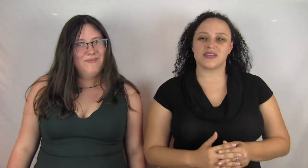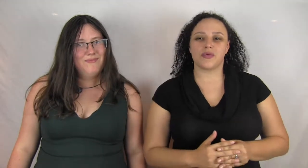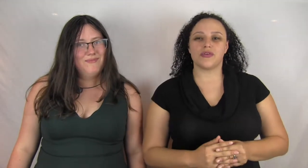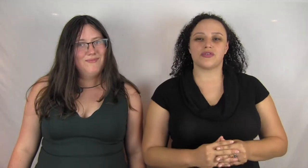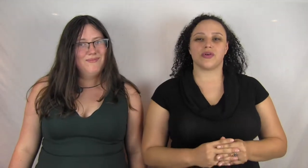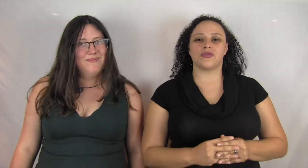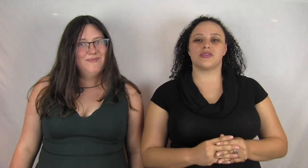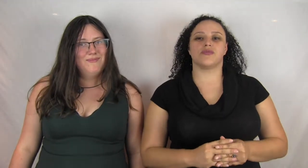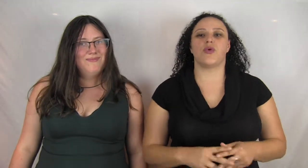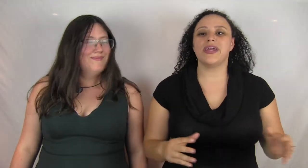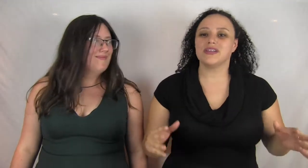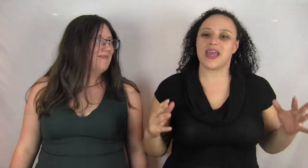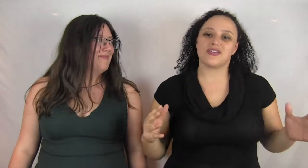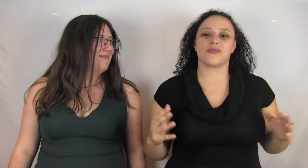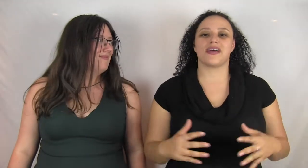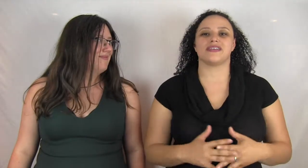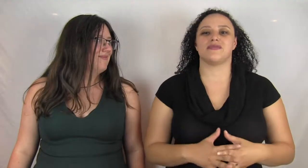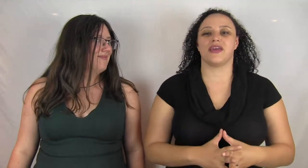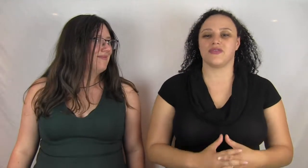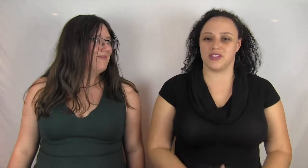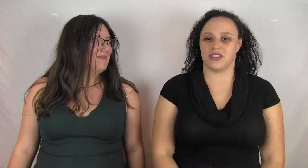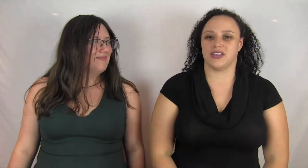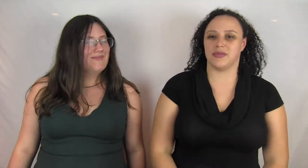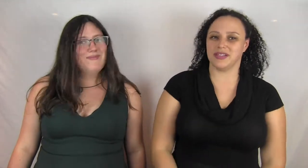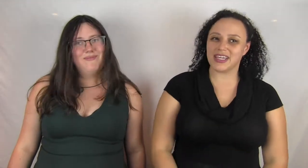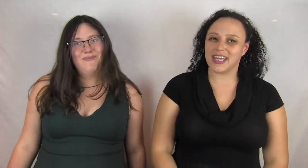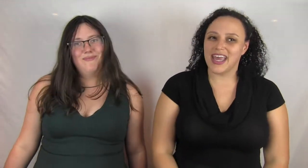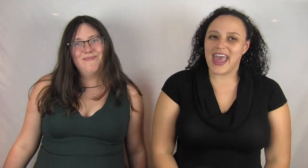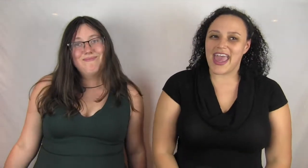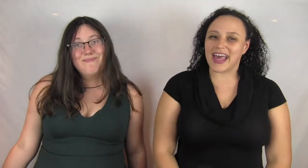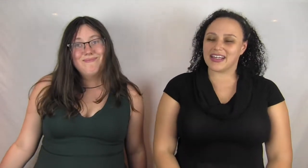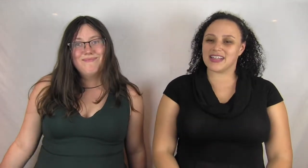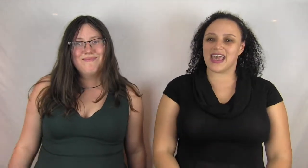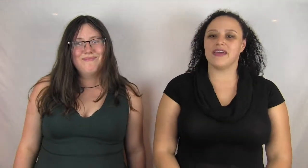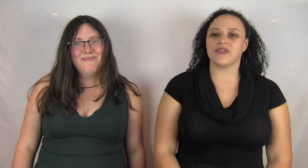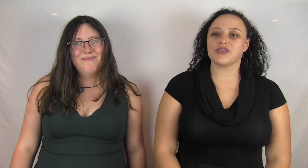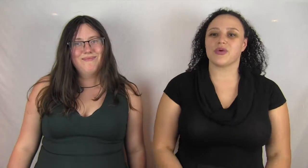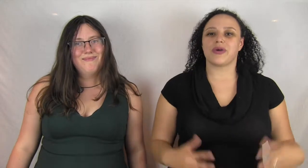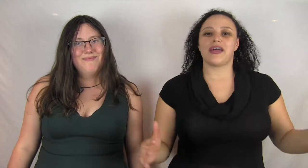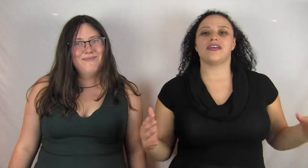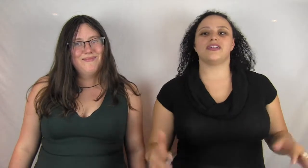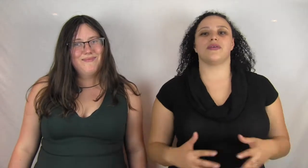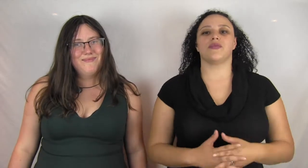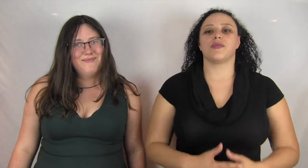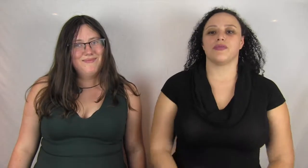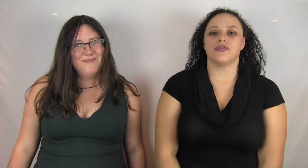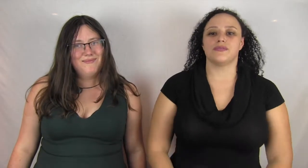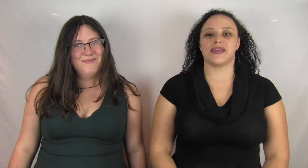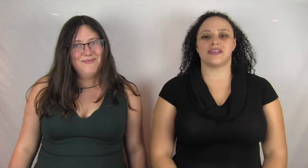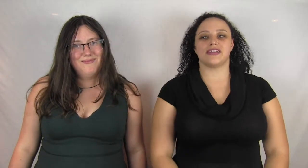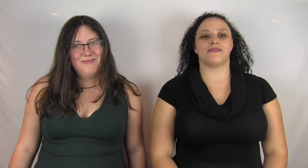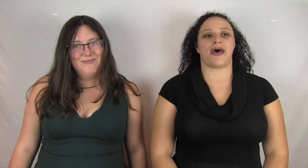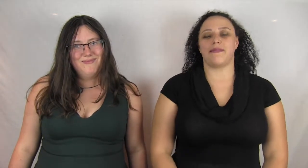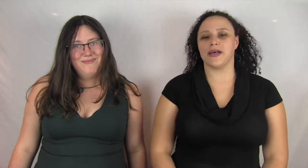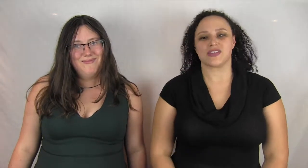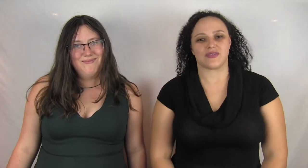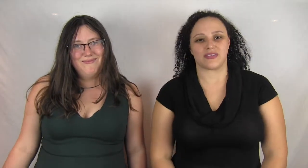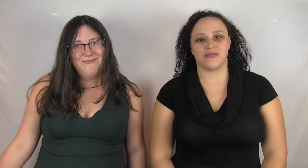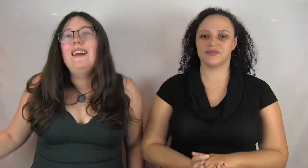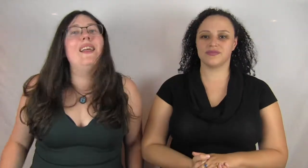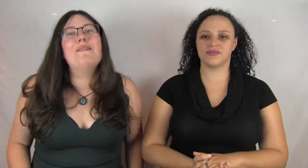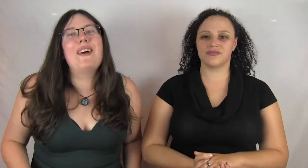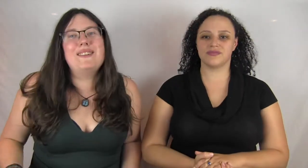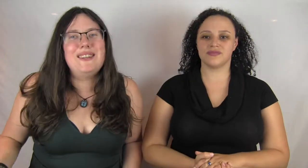police support drones, Wayne Enterprises made for the GCPD, and a virtual reality gym where Bruce makes his bat